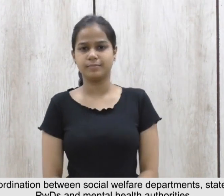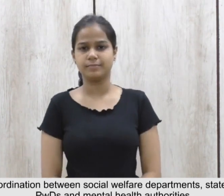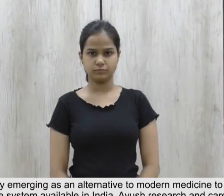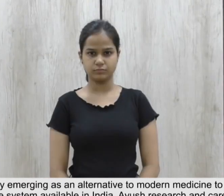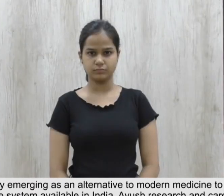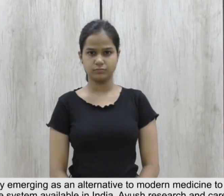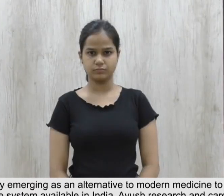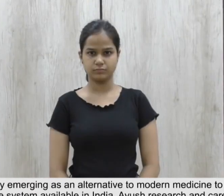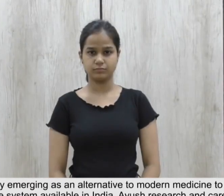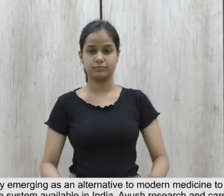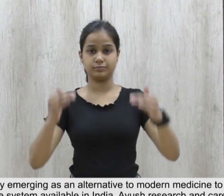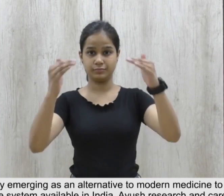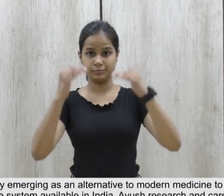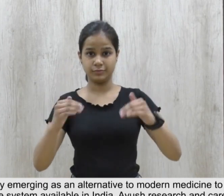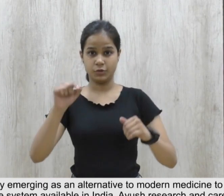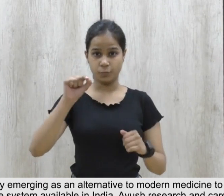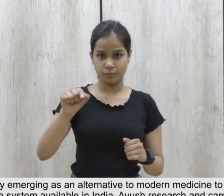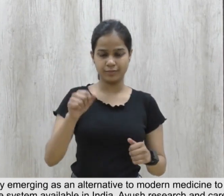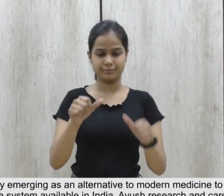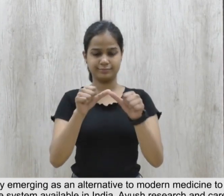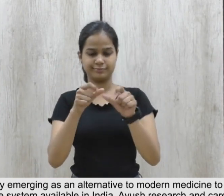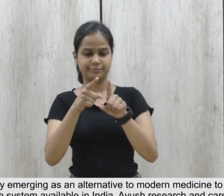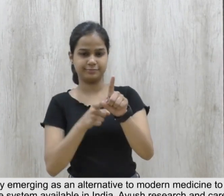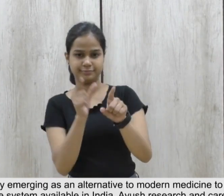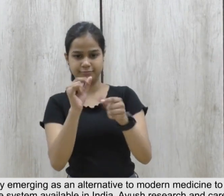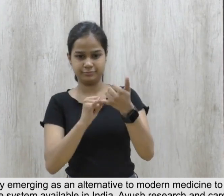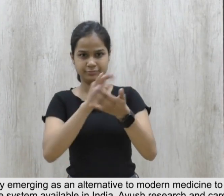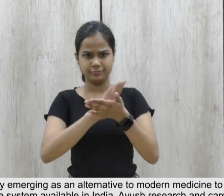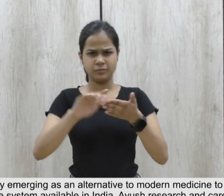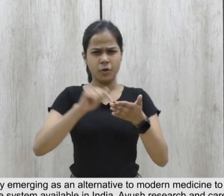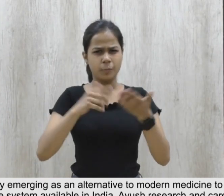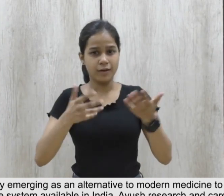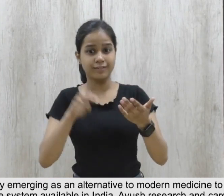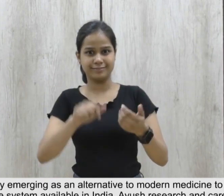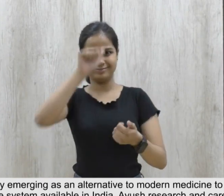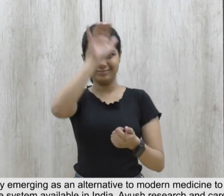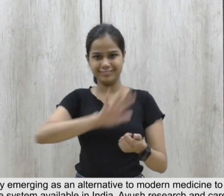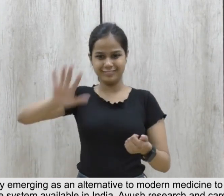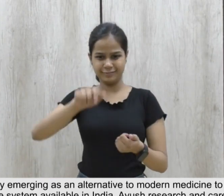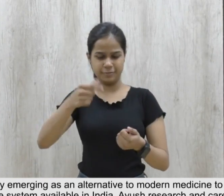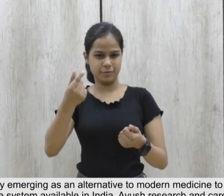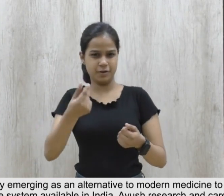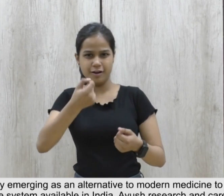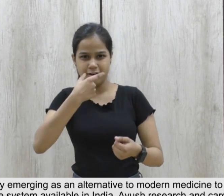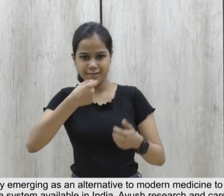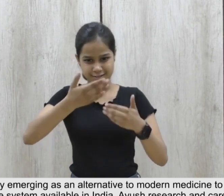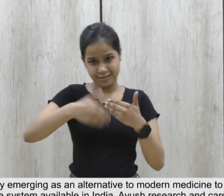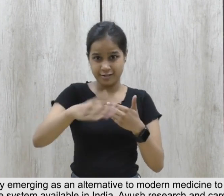Ayush is gradually emerging as an alternative to modern medicine to bolster and motivate